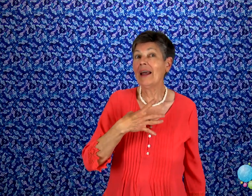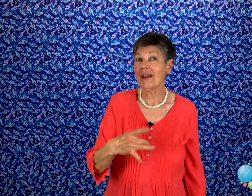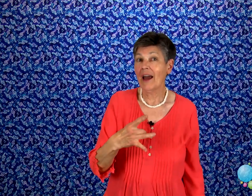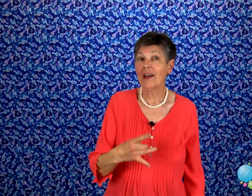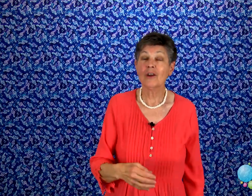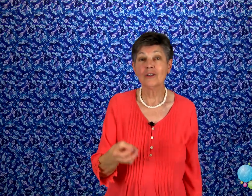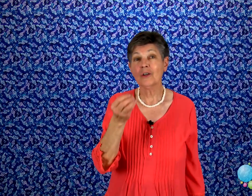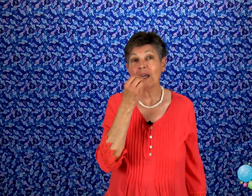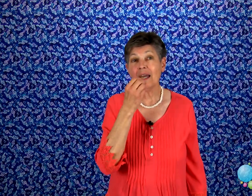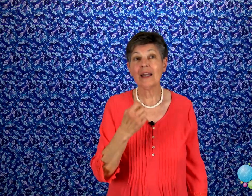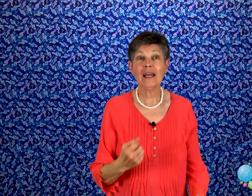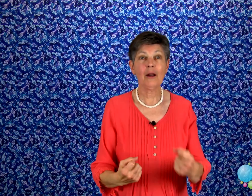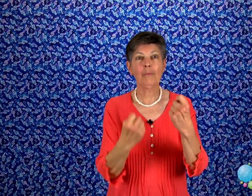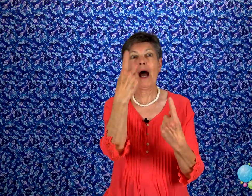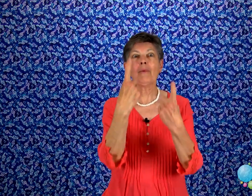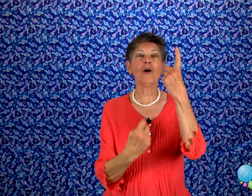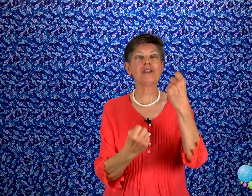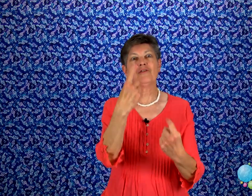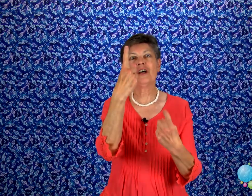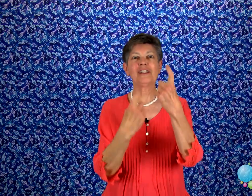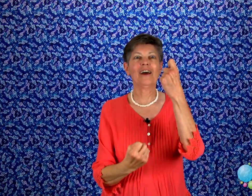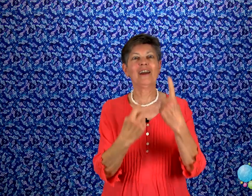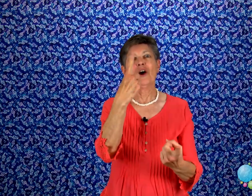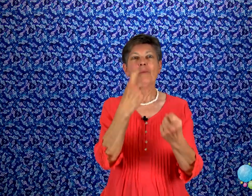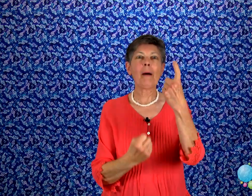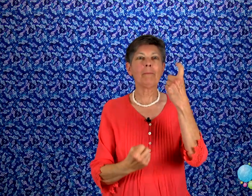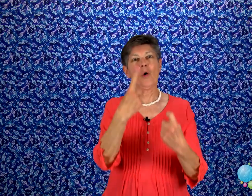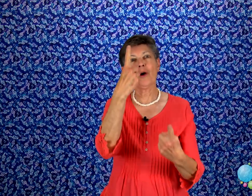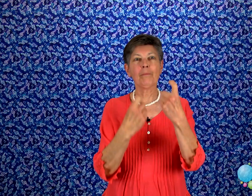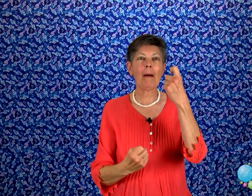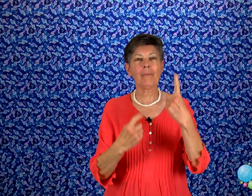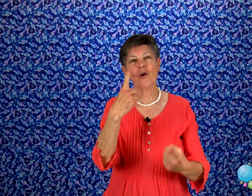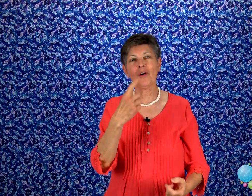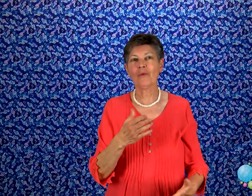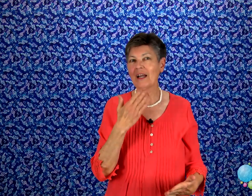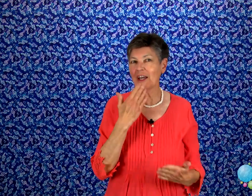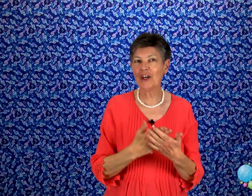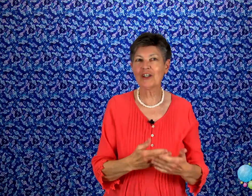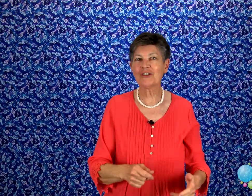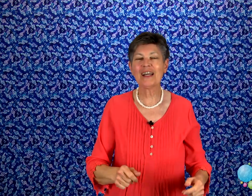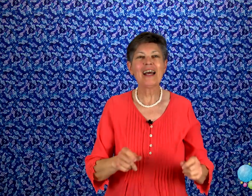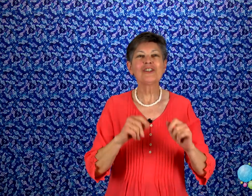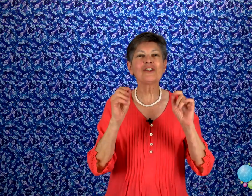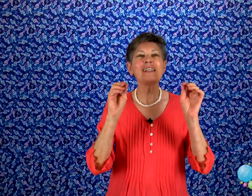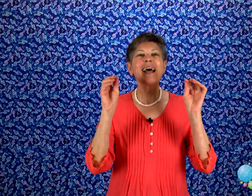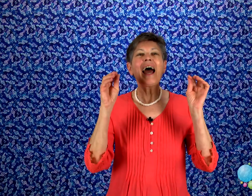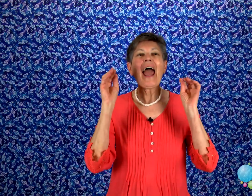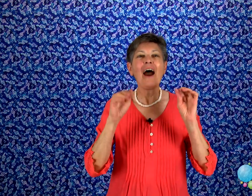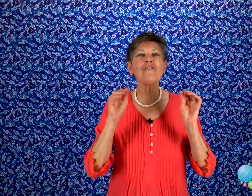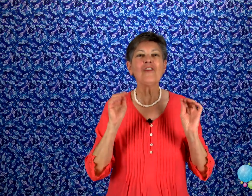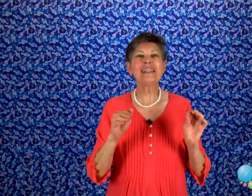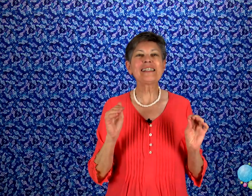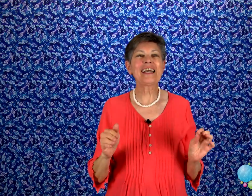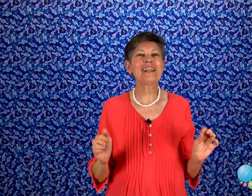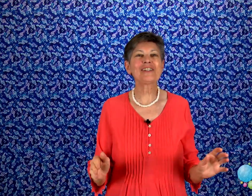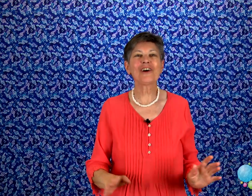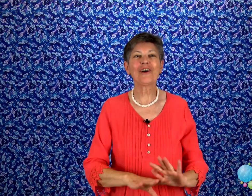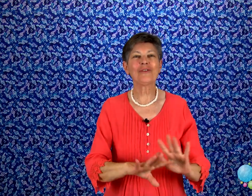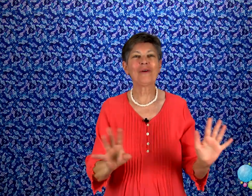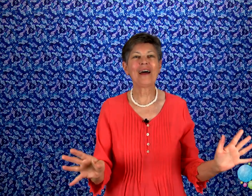like to eat and eat Popcorn's a fun sign Popcorn, popcorn, a really good treat So just have fun singing the song Throughout